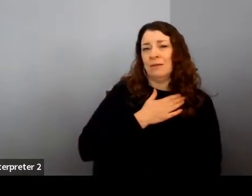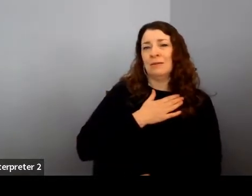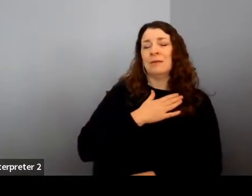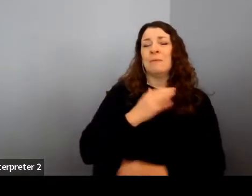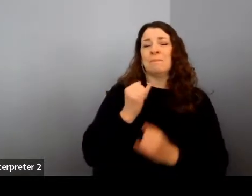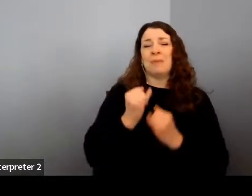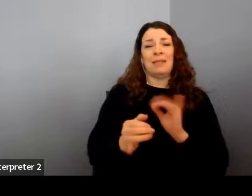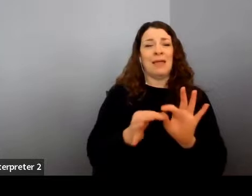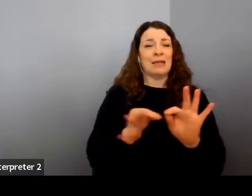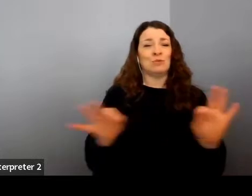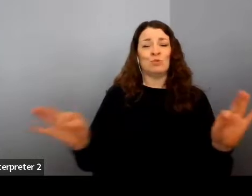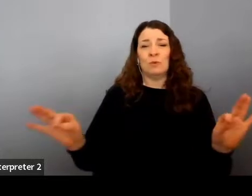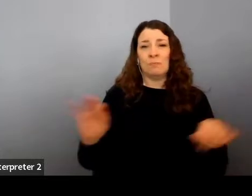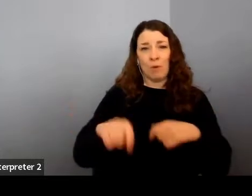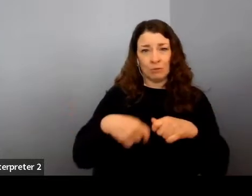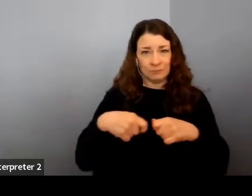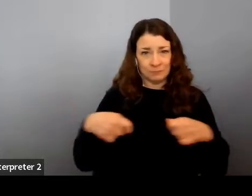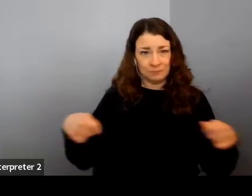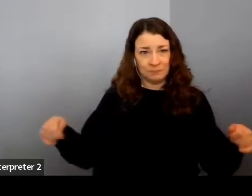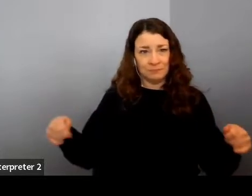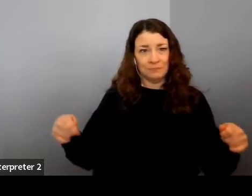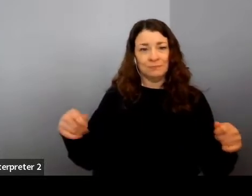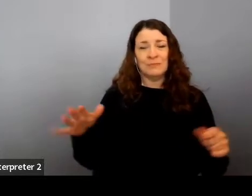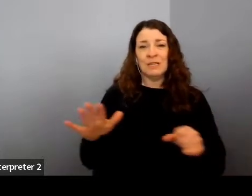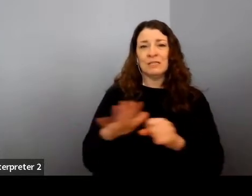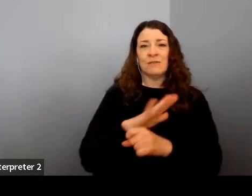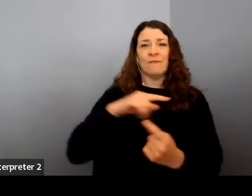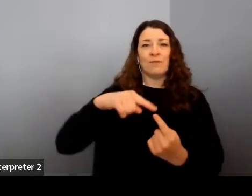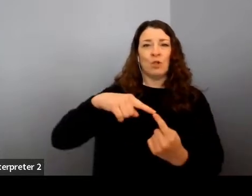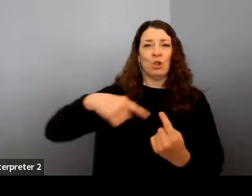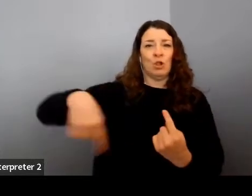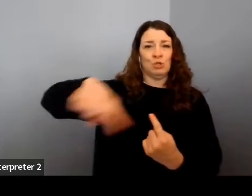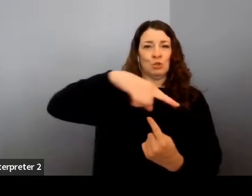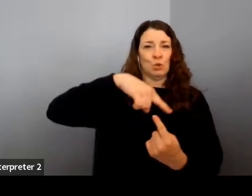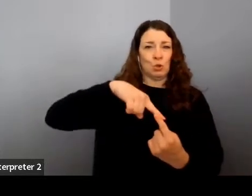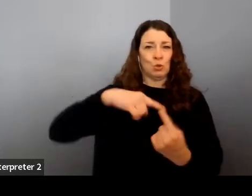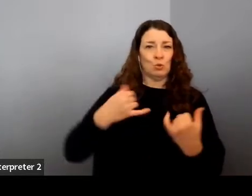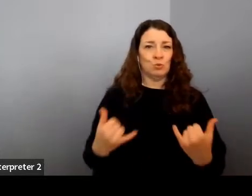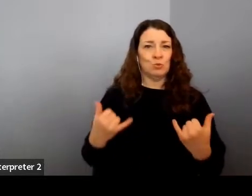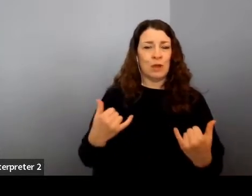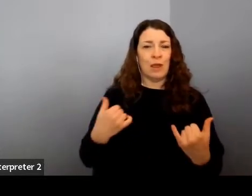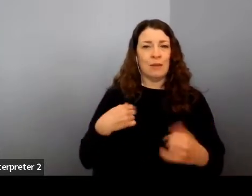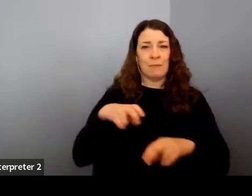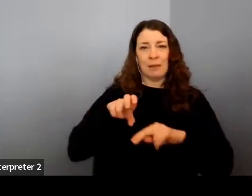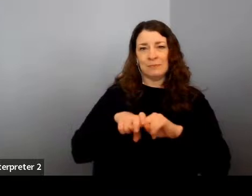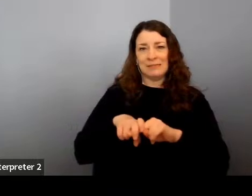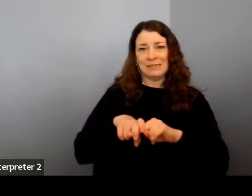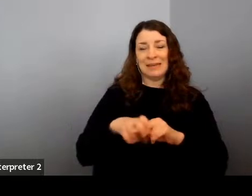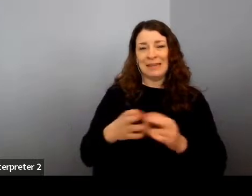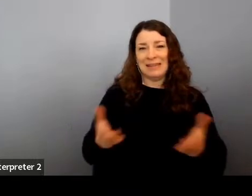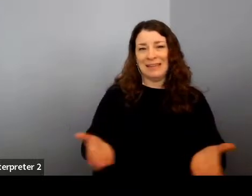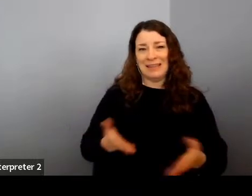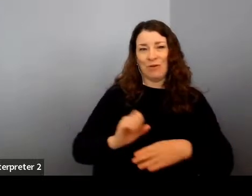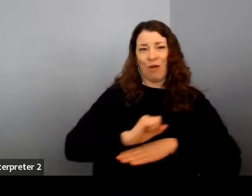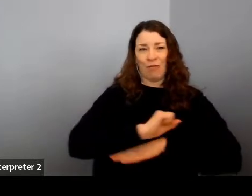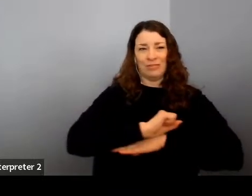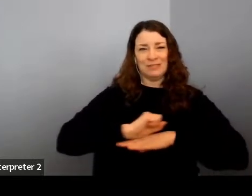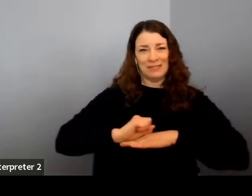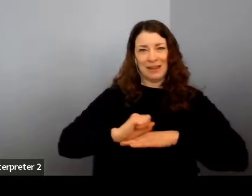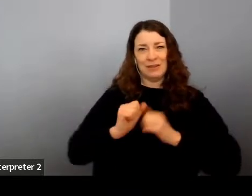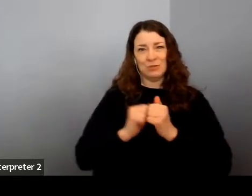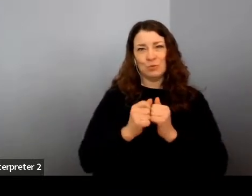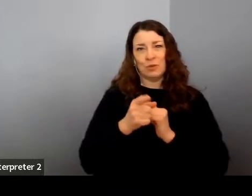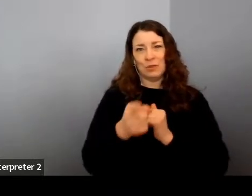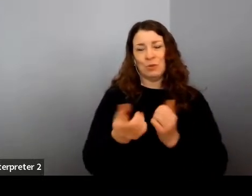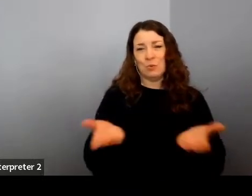remark will just say like how full circle it is for me today to be sitting on this stage with you here. You know, I